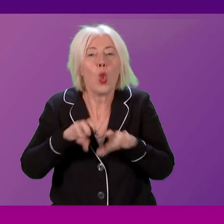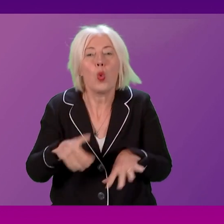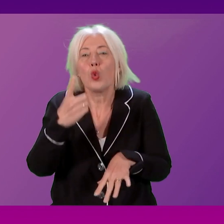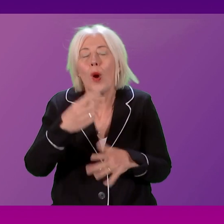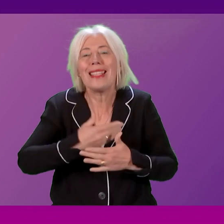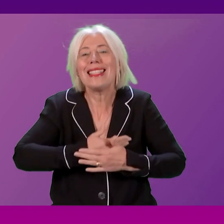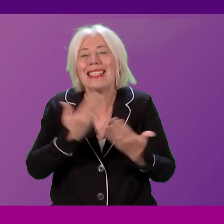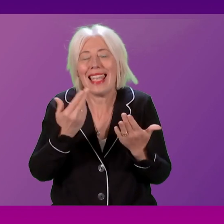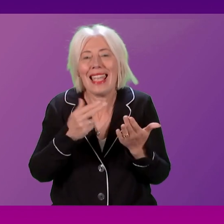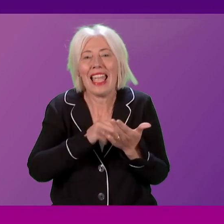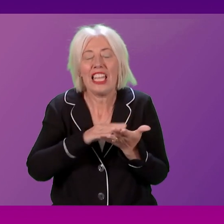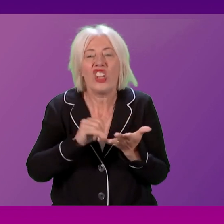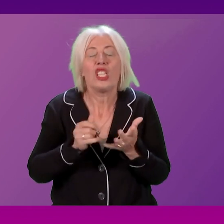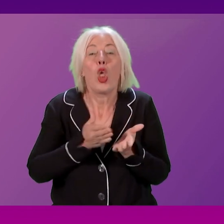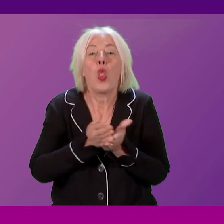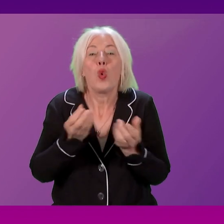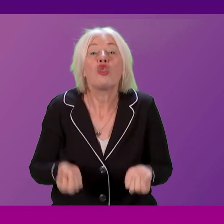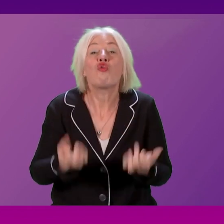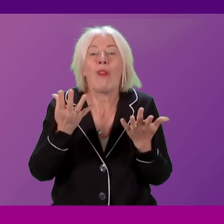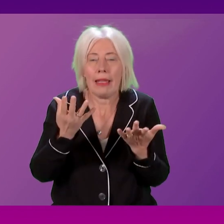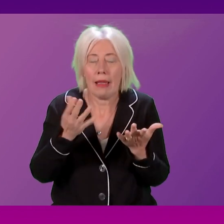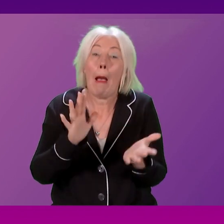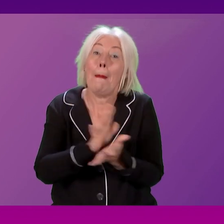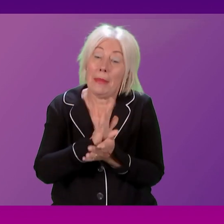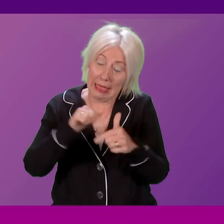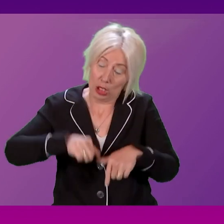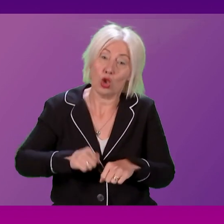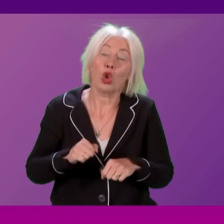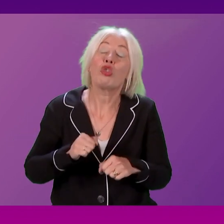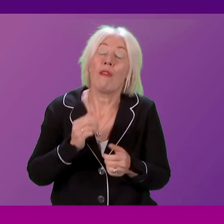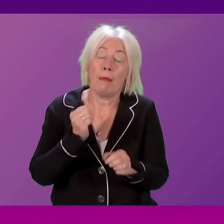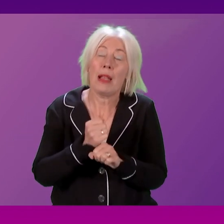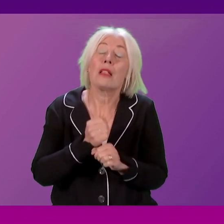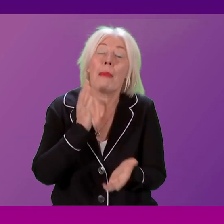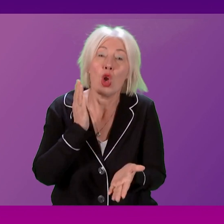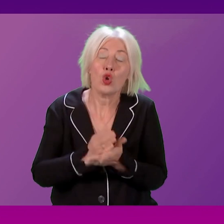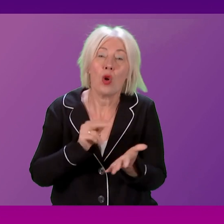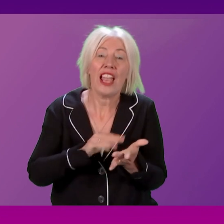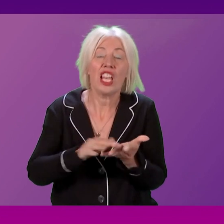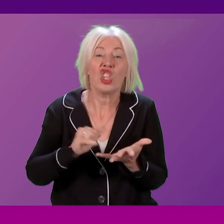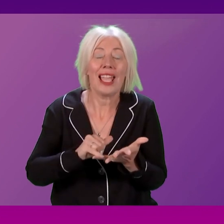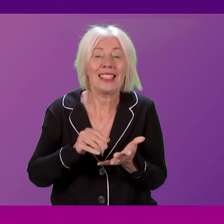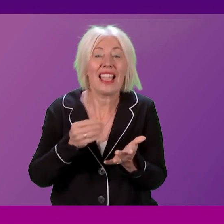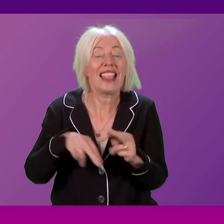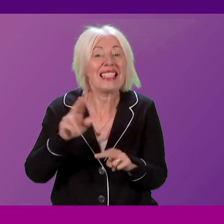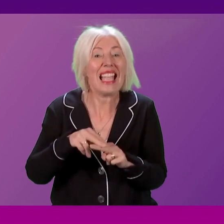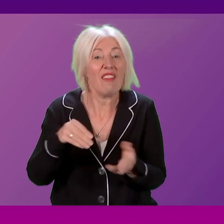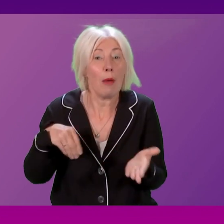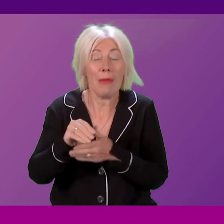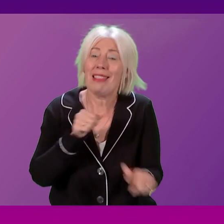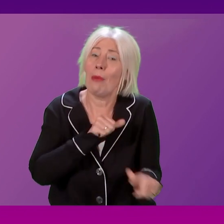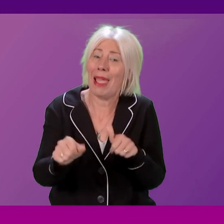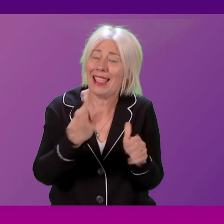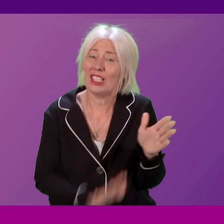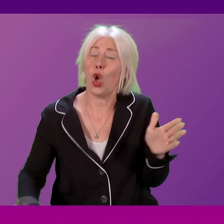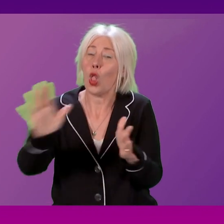NHS to industrial action. I'm pleased that this Scottish Government has ensured that our NHS staff remain the best paid in the entire UK. Anna Sarwar.